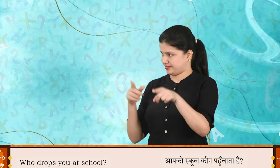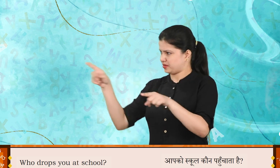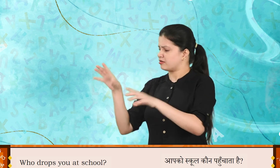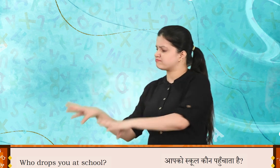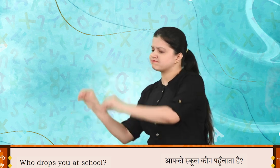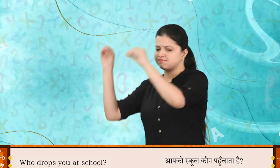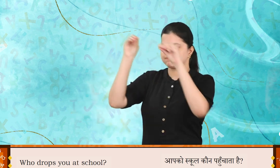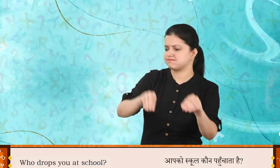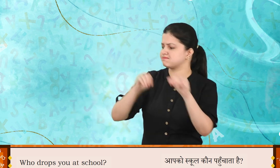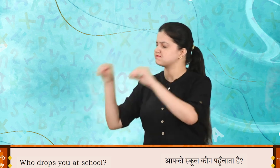school?